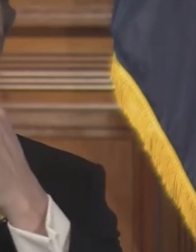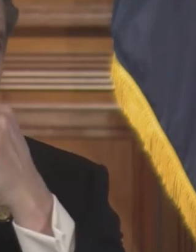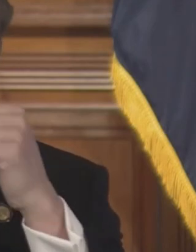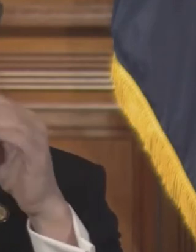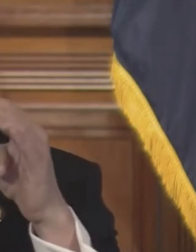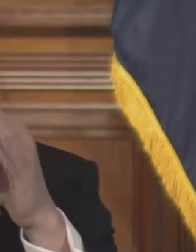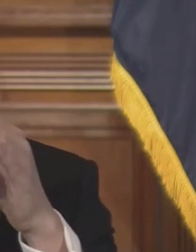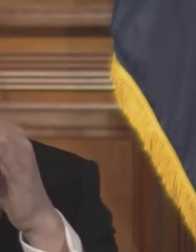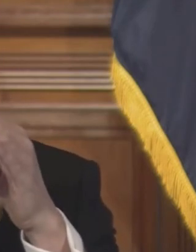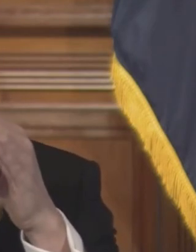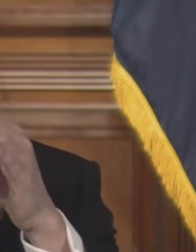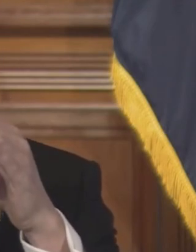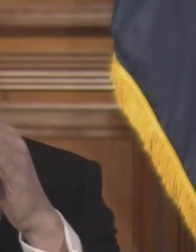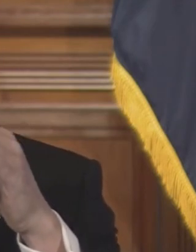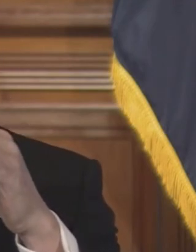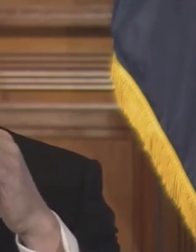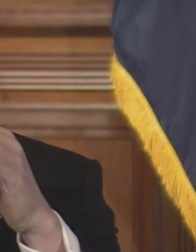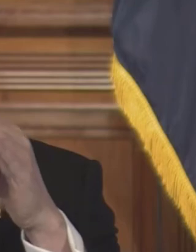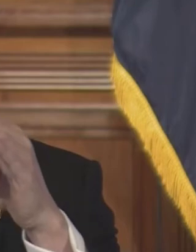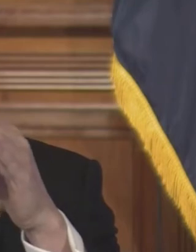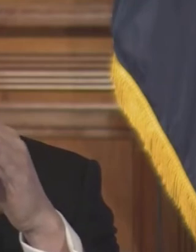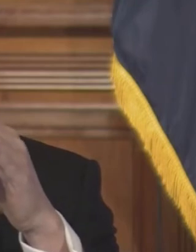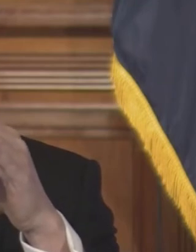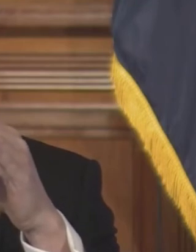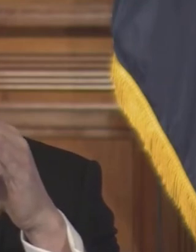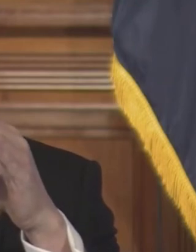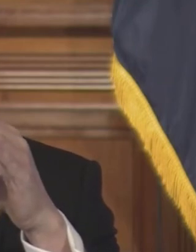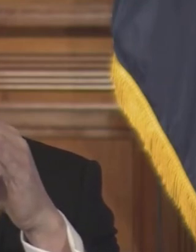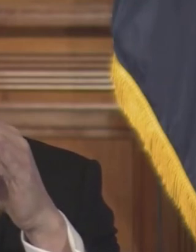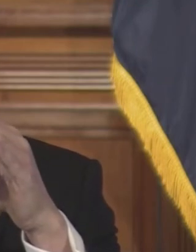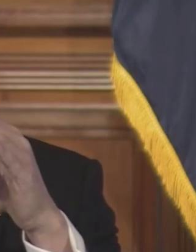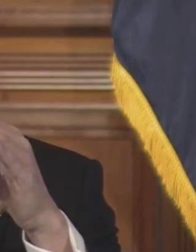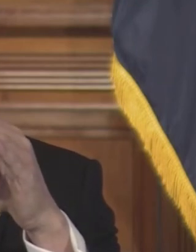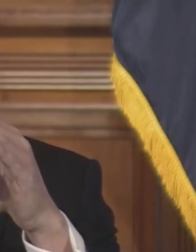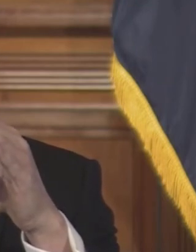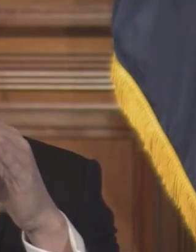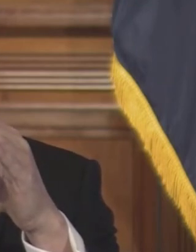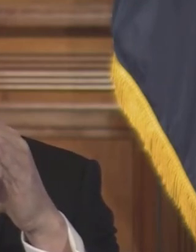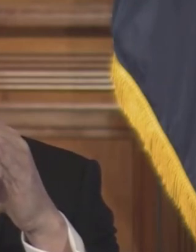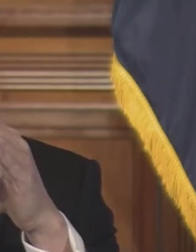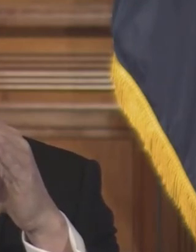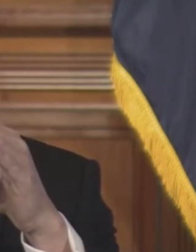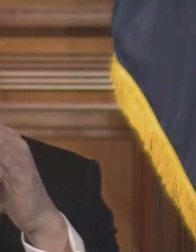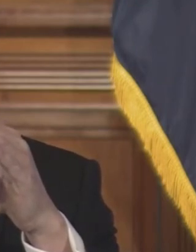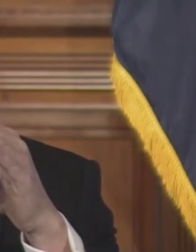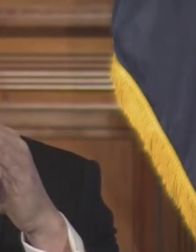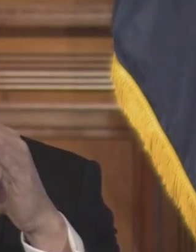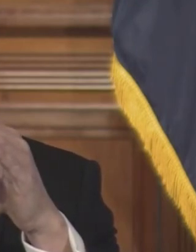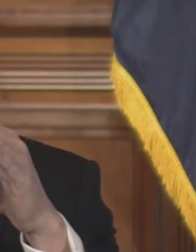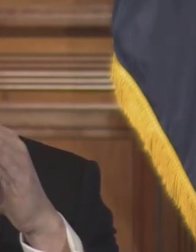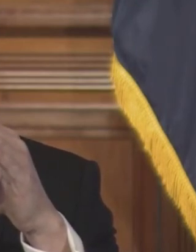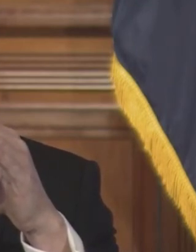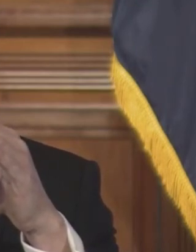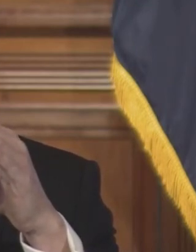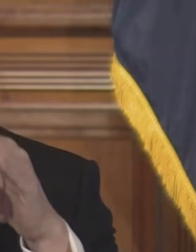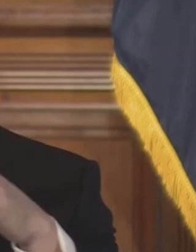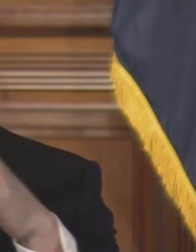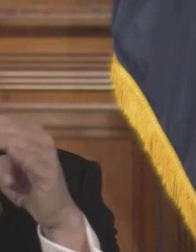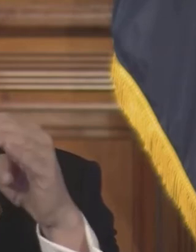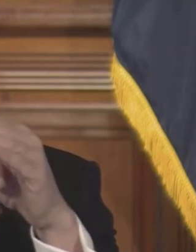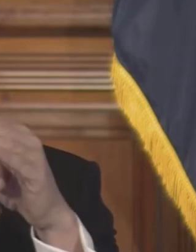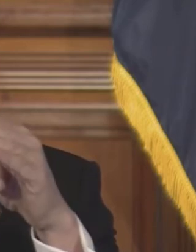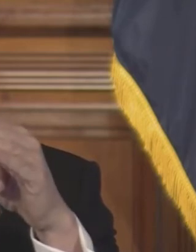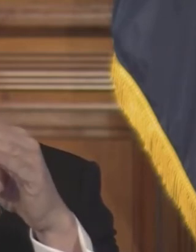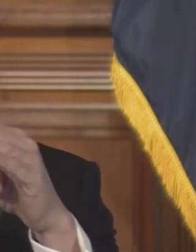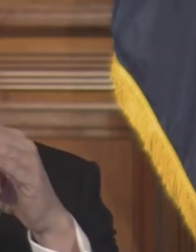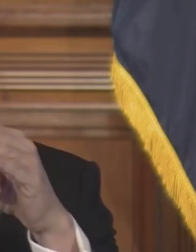Take me. I lived in Westchester. I worked in New York City. New York City's going to trace me? How? Well, I'm in